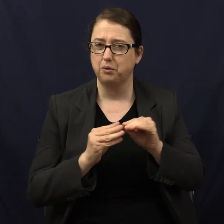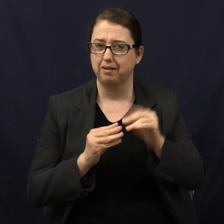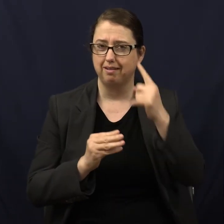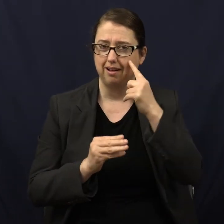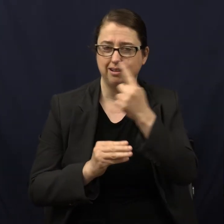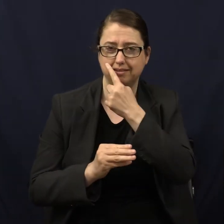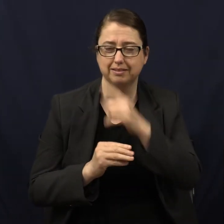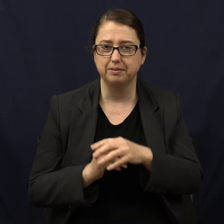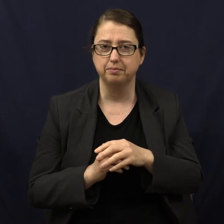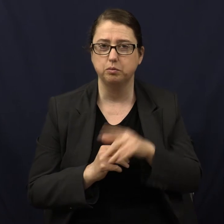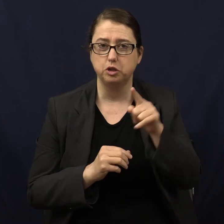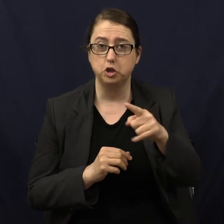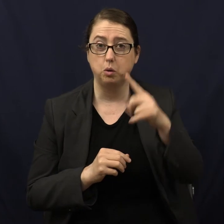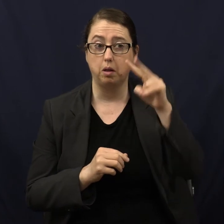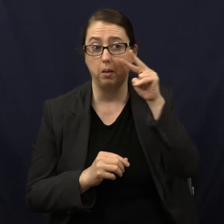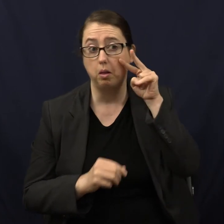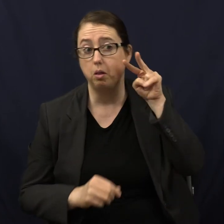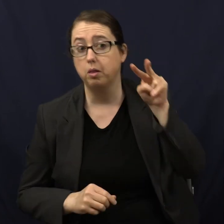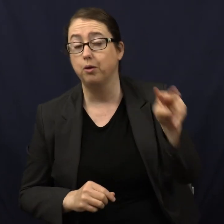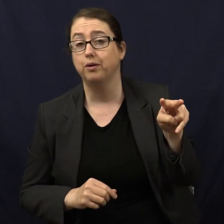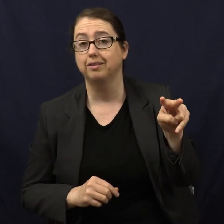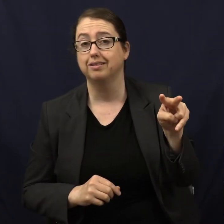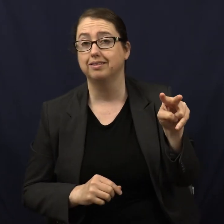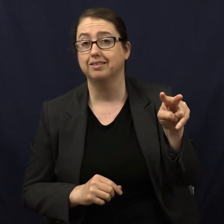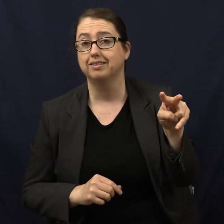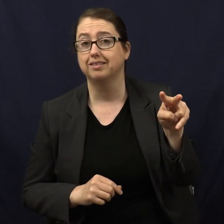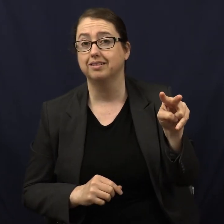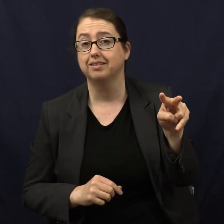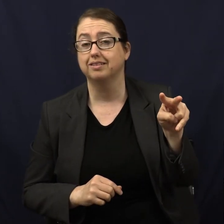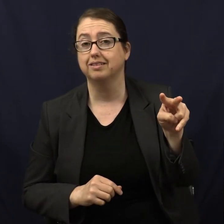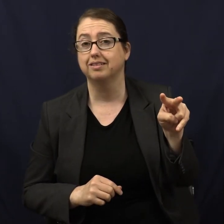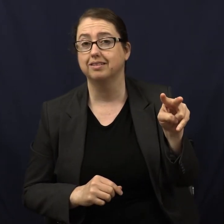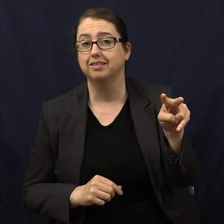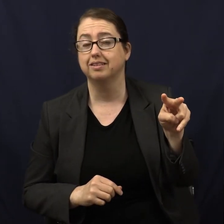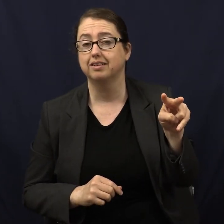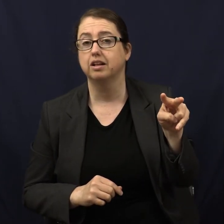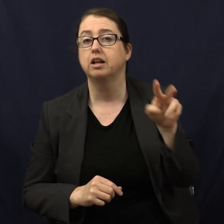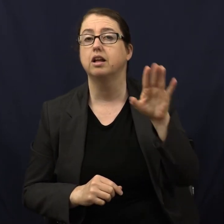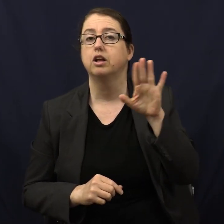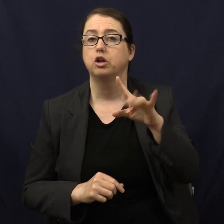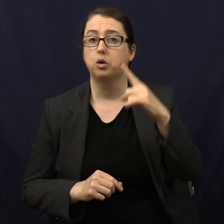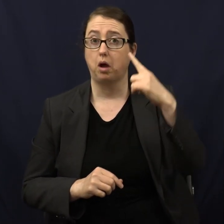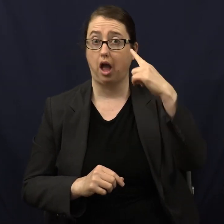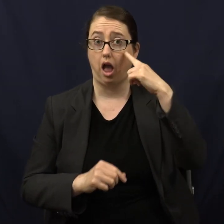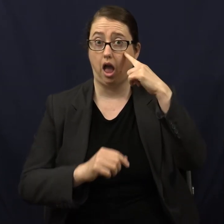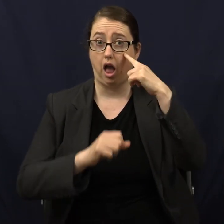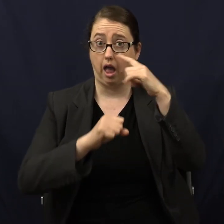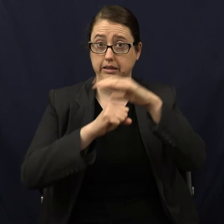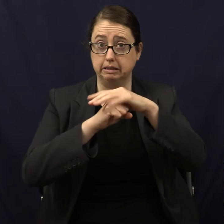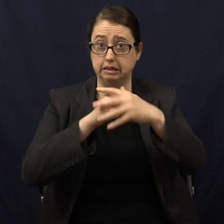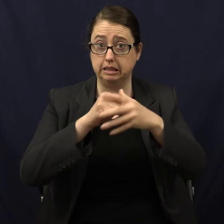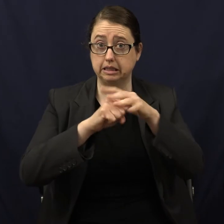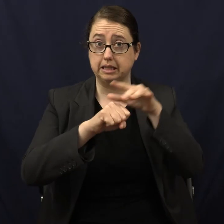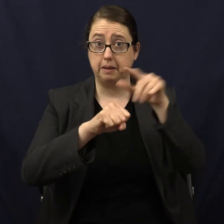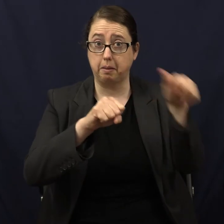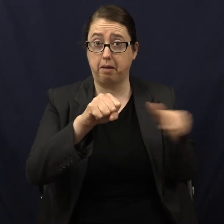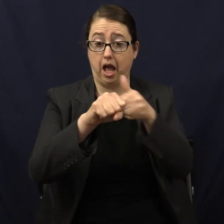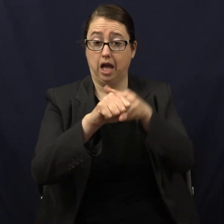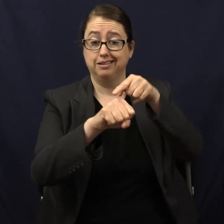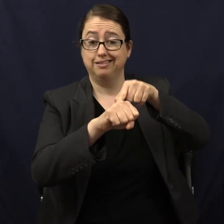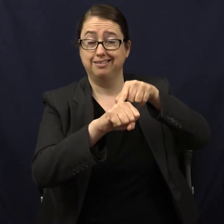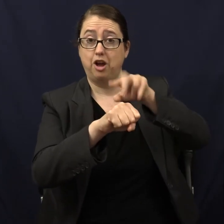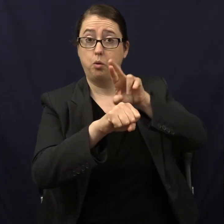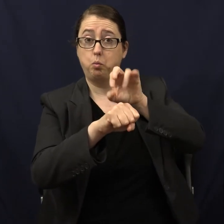at something, right, you have cells in the back of your retina. They're called rods and cones.